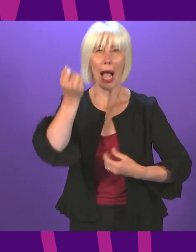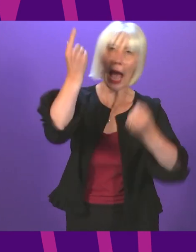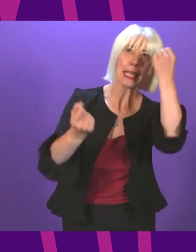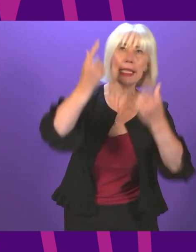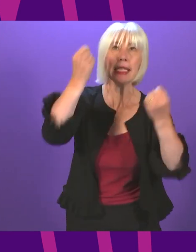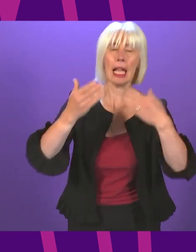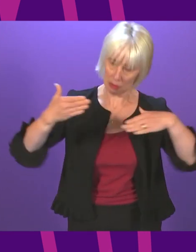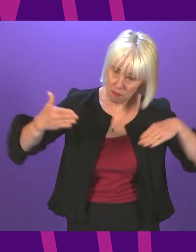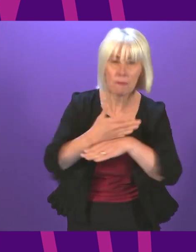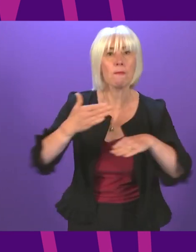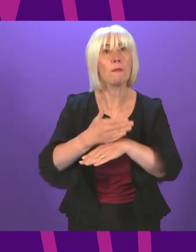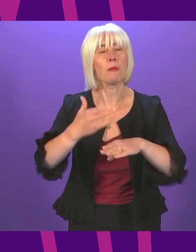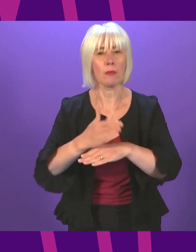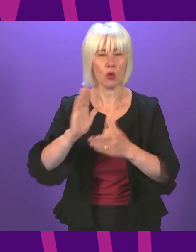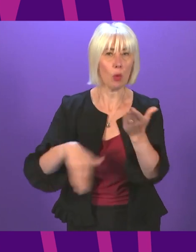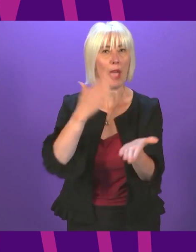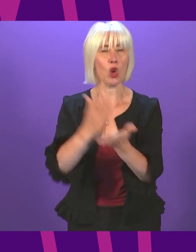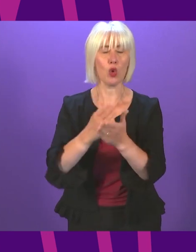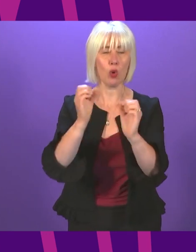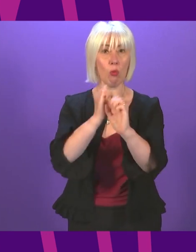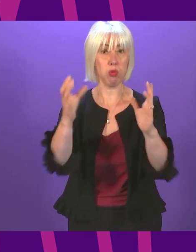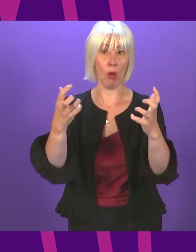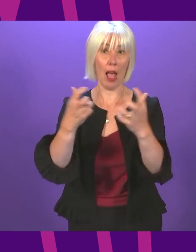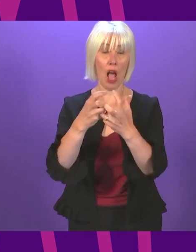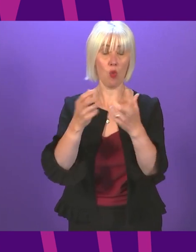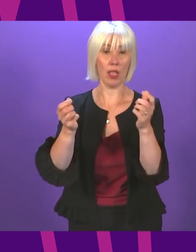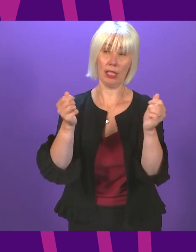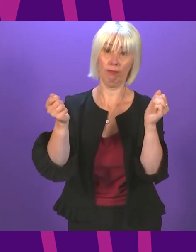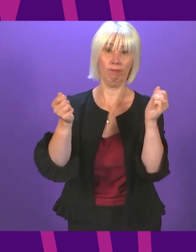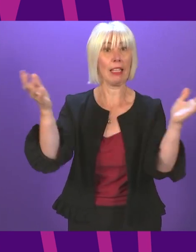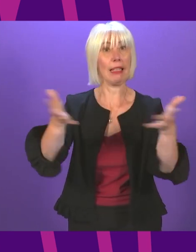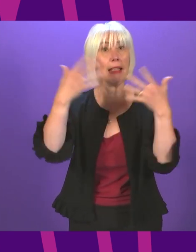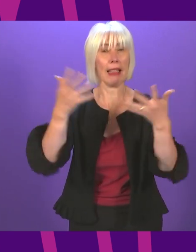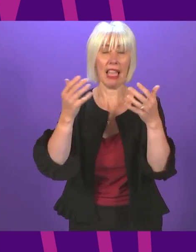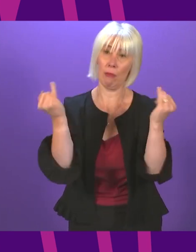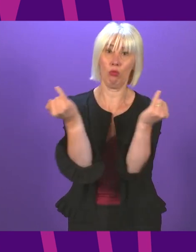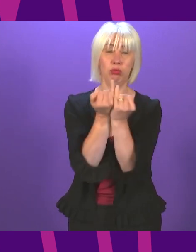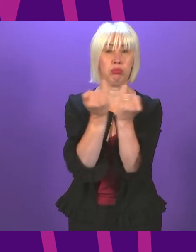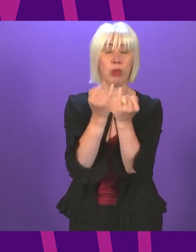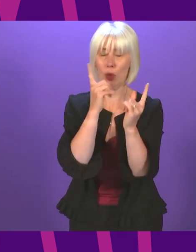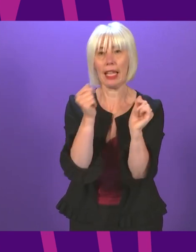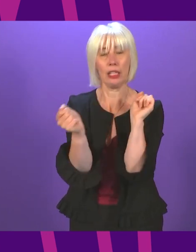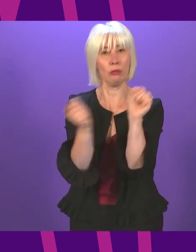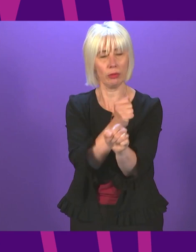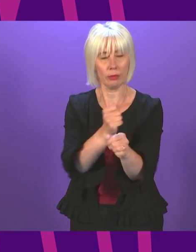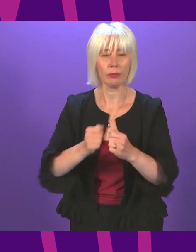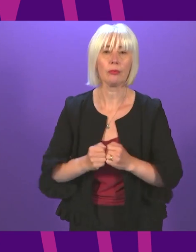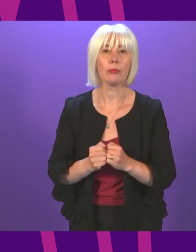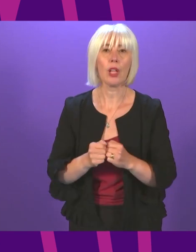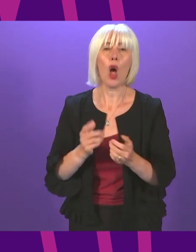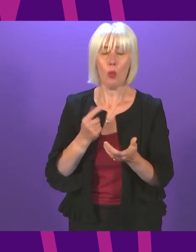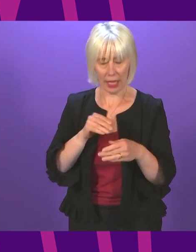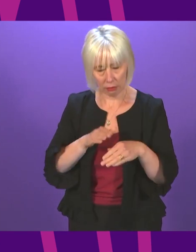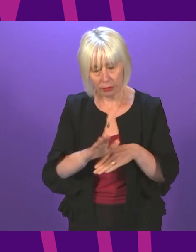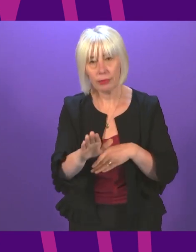action to meet the climate emergency. There is no escaping that. We have got to make sure that we are accelerating that transition. but